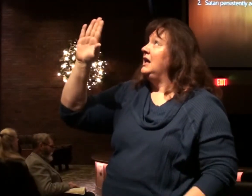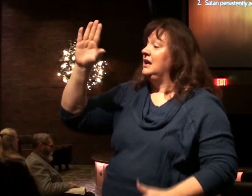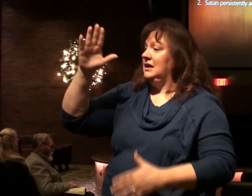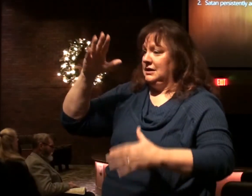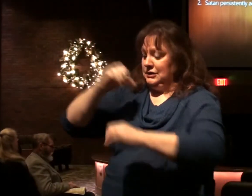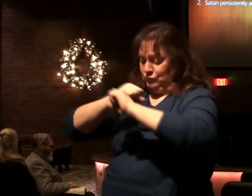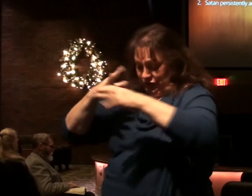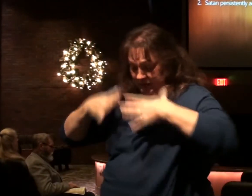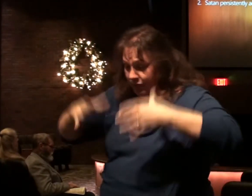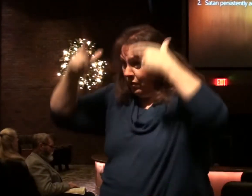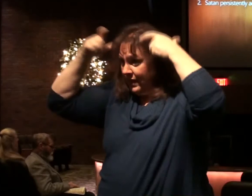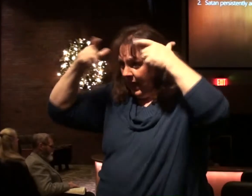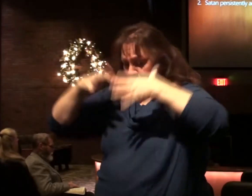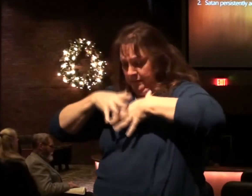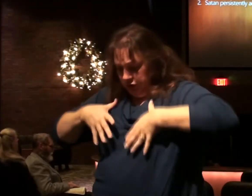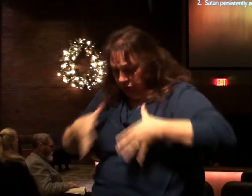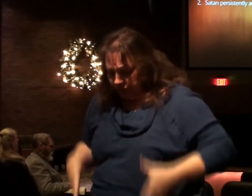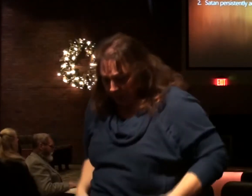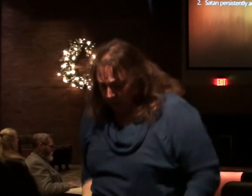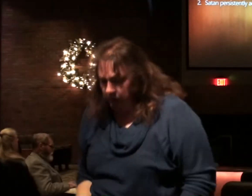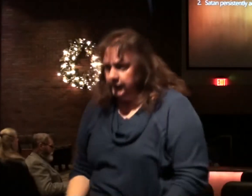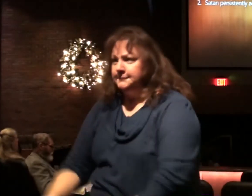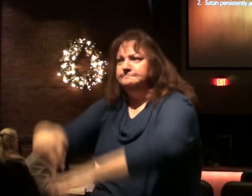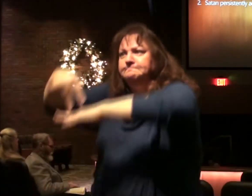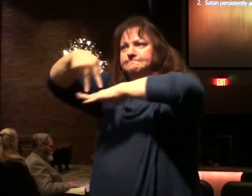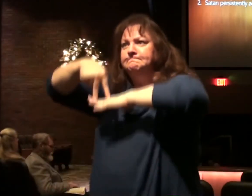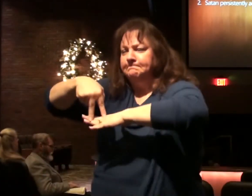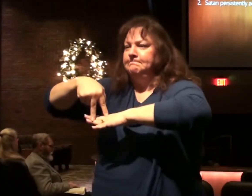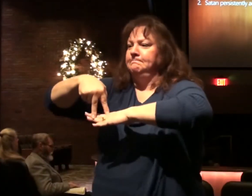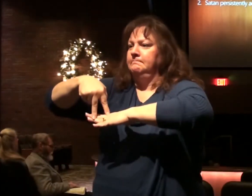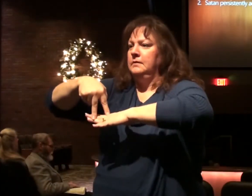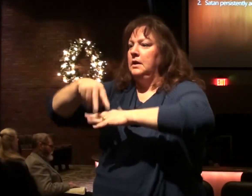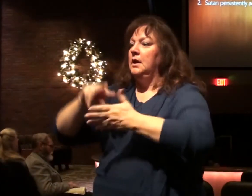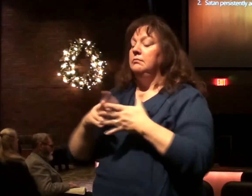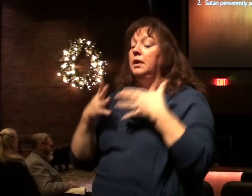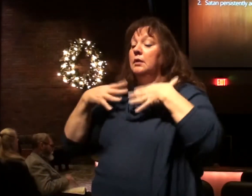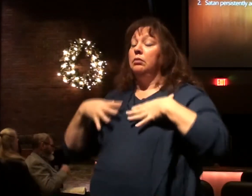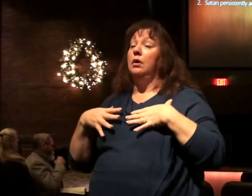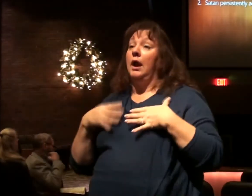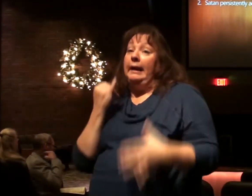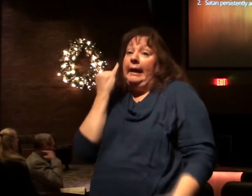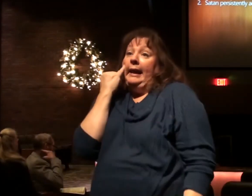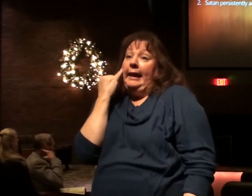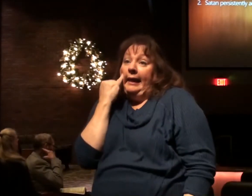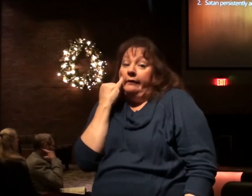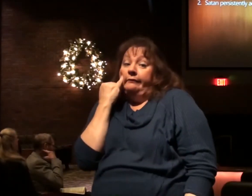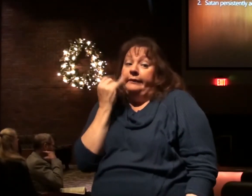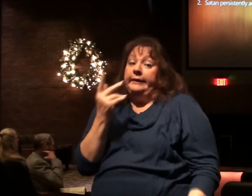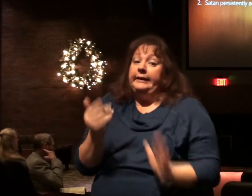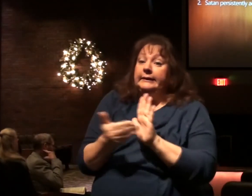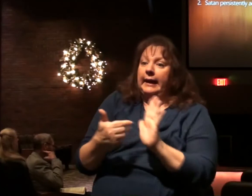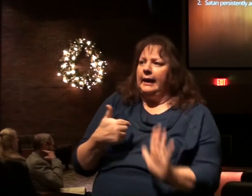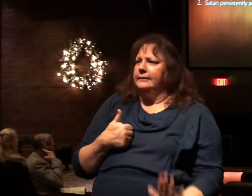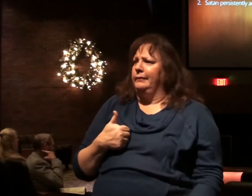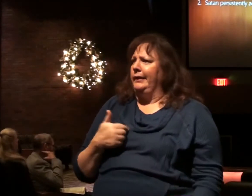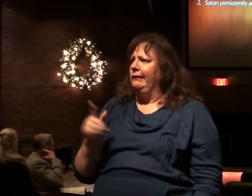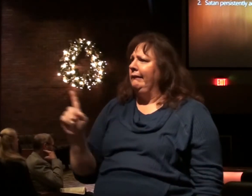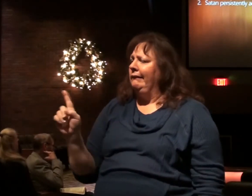armor of God that you may be able to stand. Doesn't say put it on in case the devil ever attacks you.